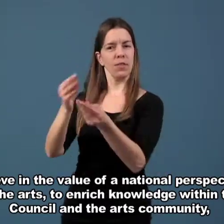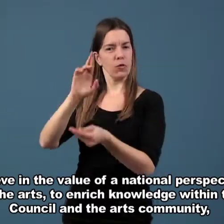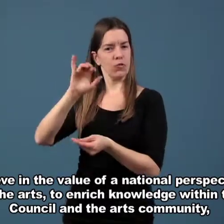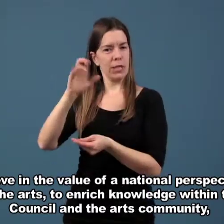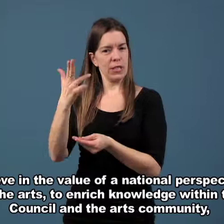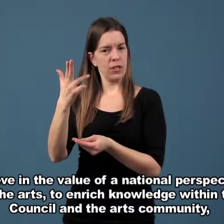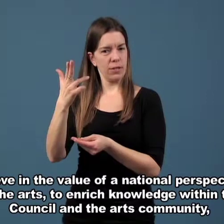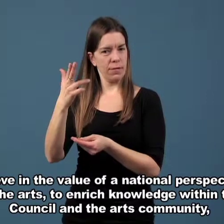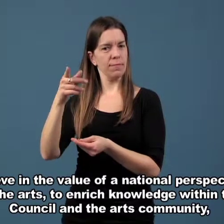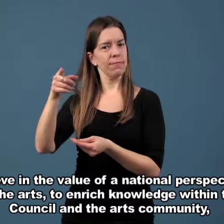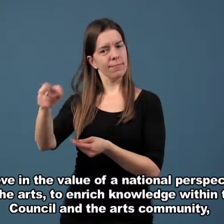arts community.